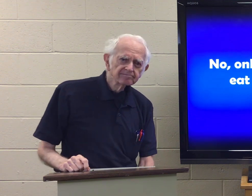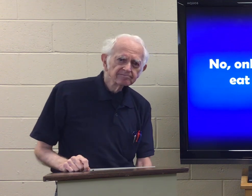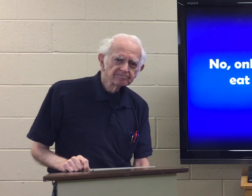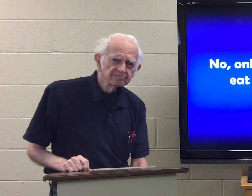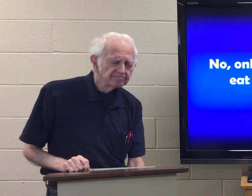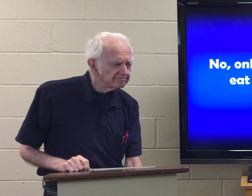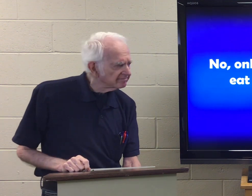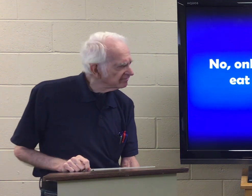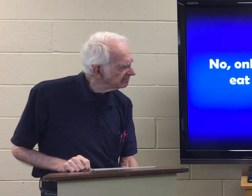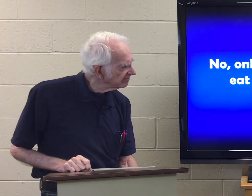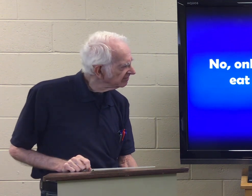People.